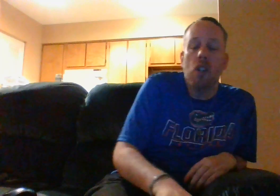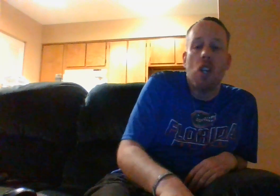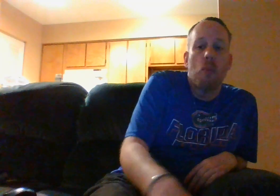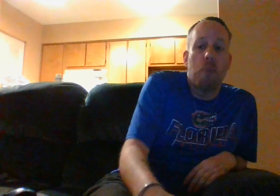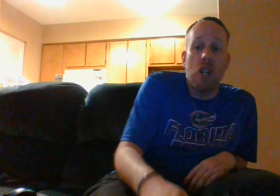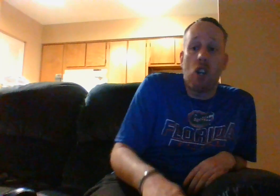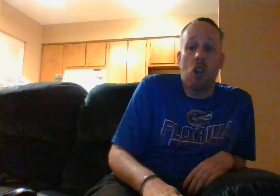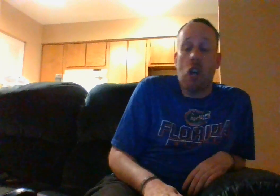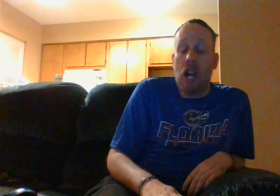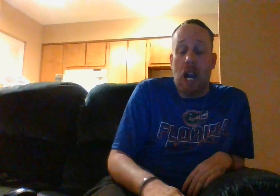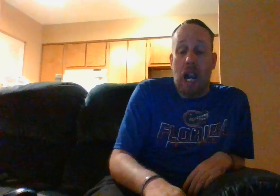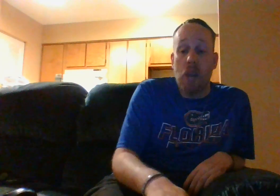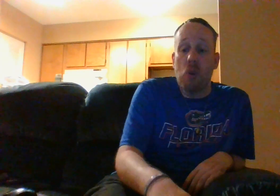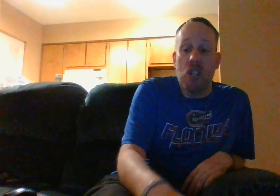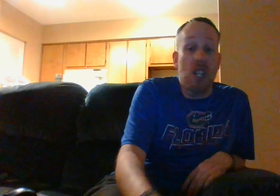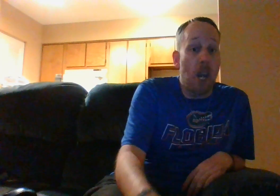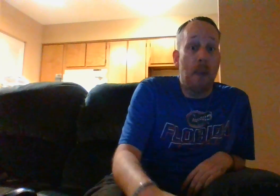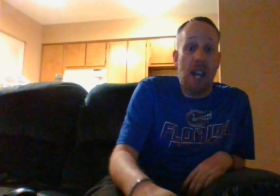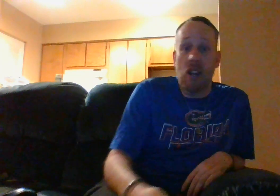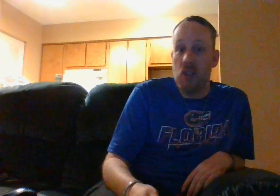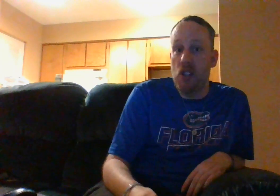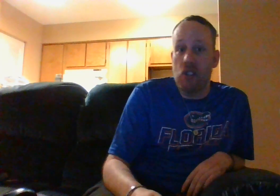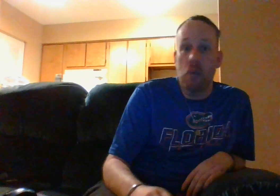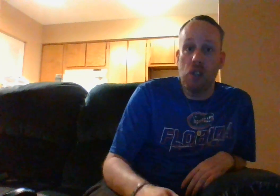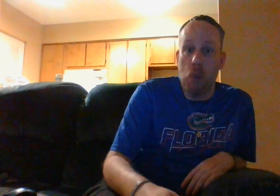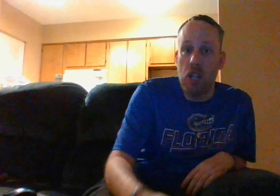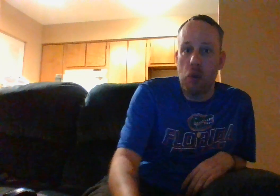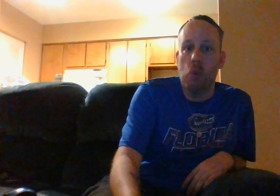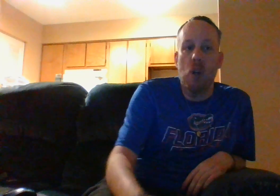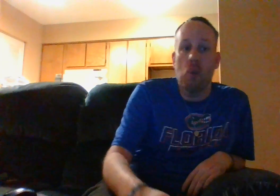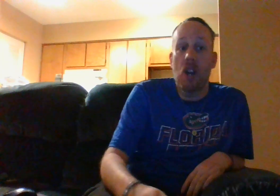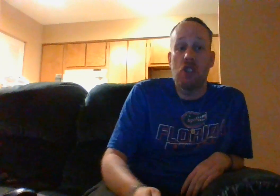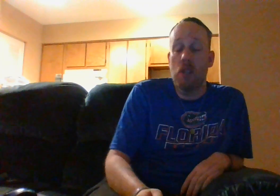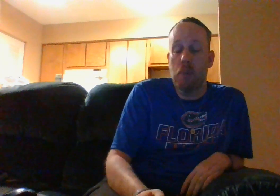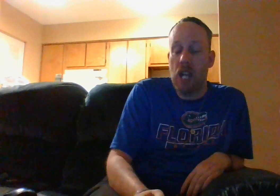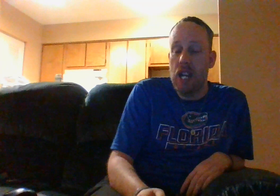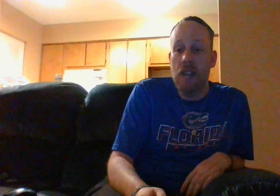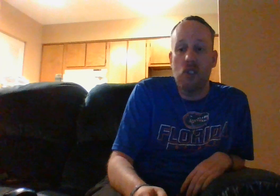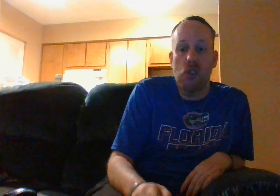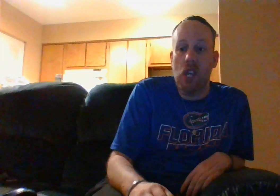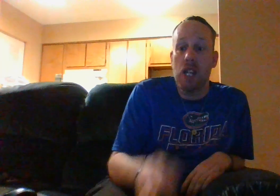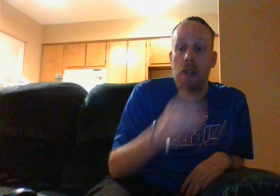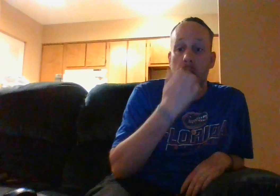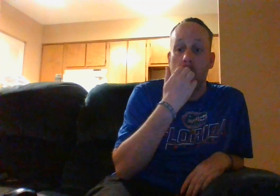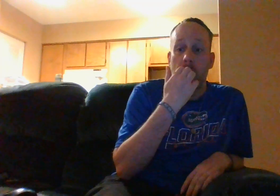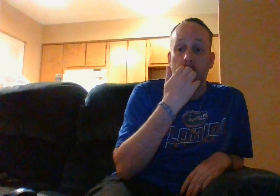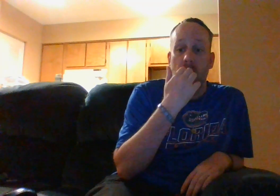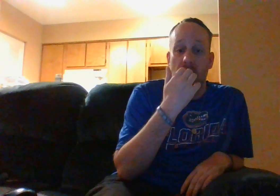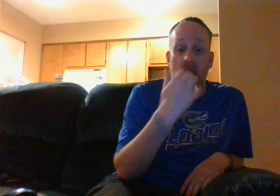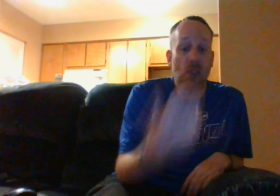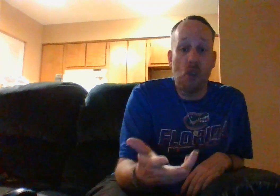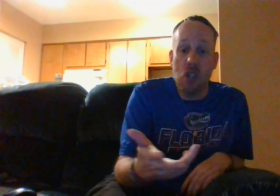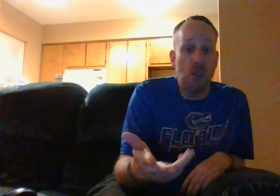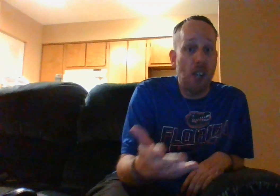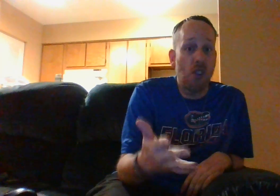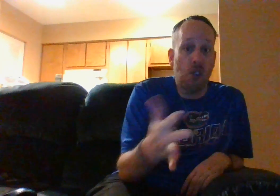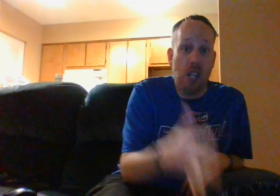but uh i wanted to get back on this i really never want to watch it but i have to say like i said it's not just the